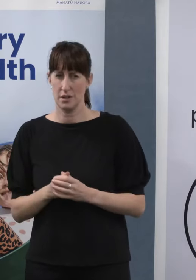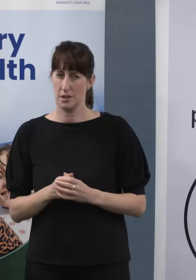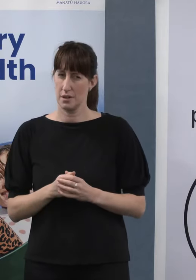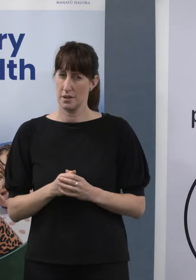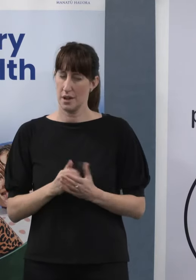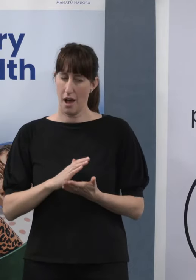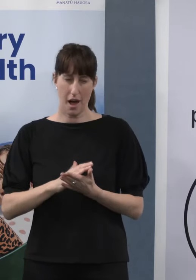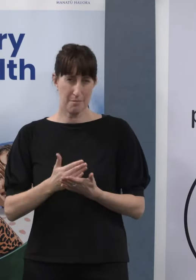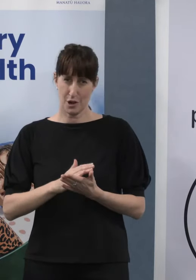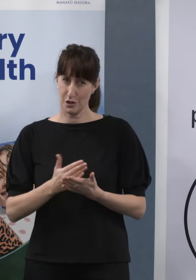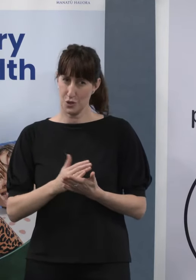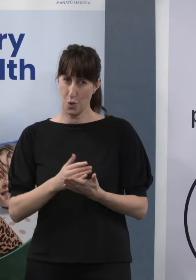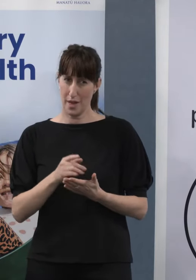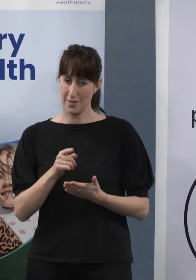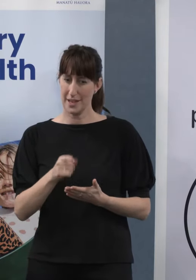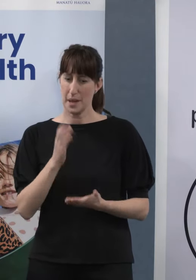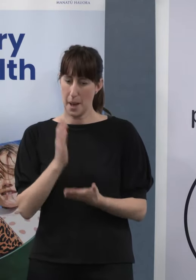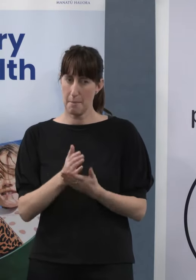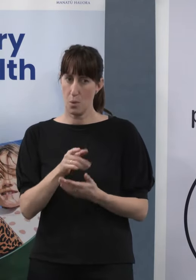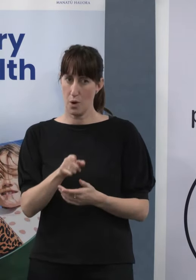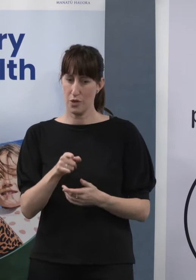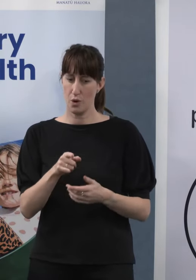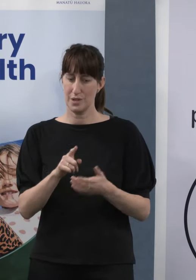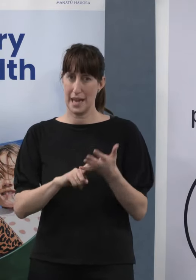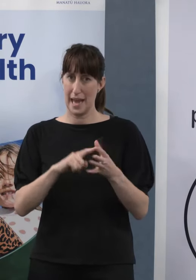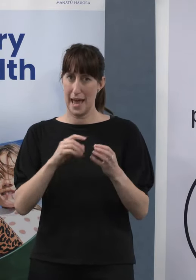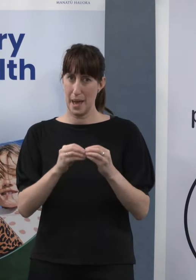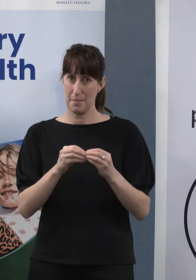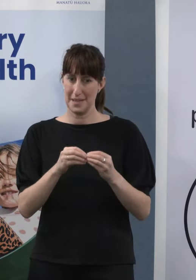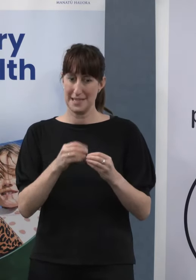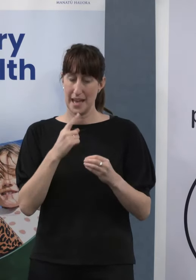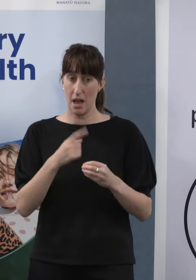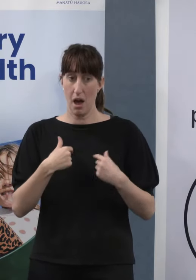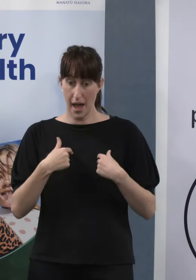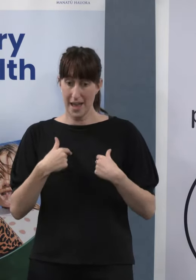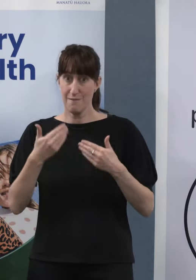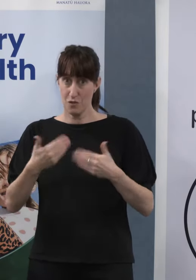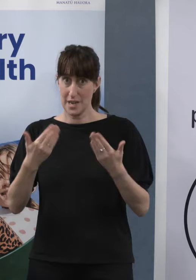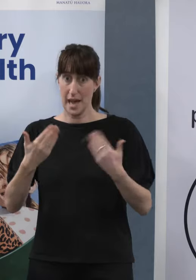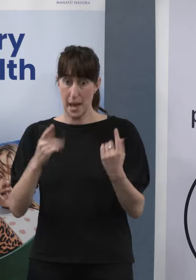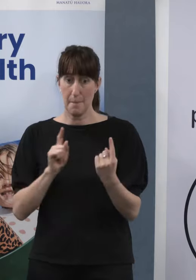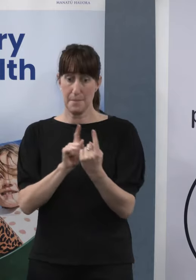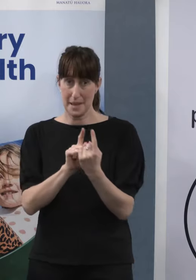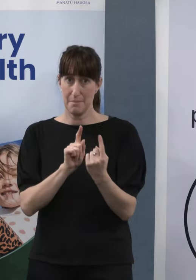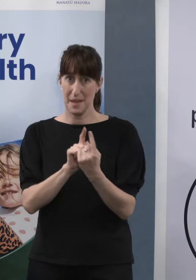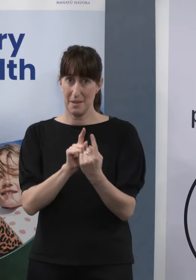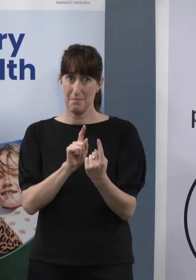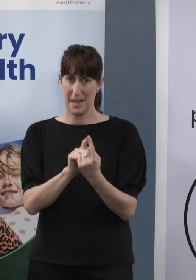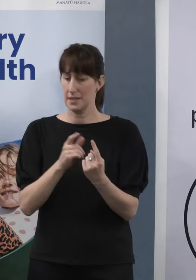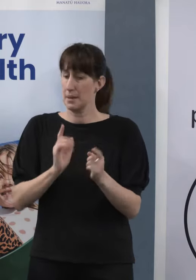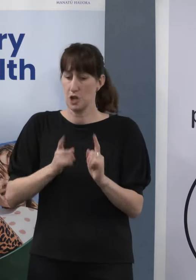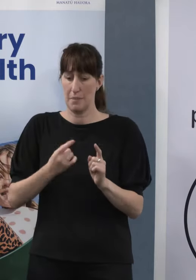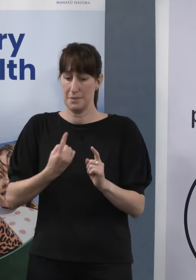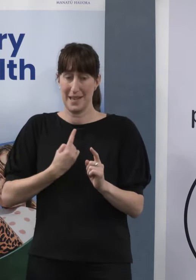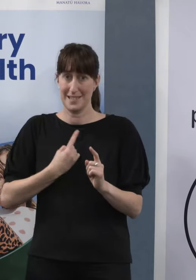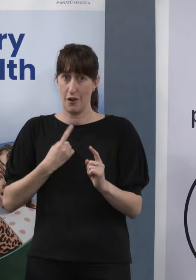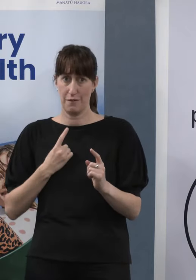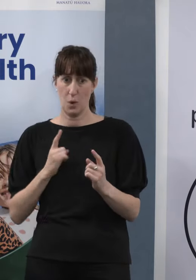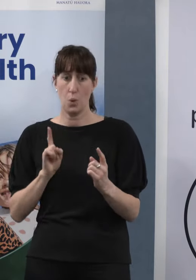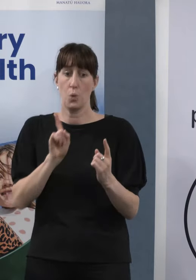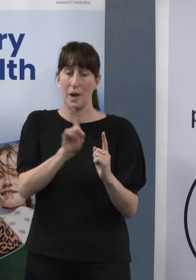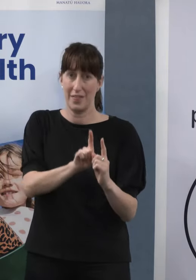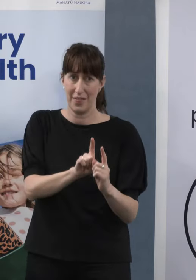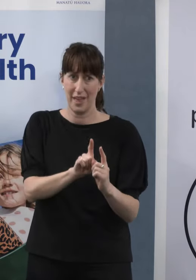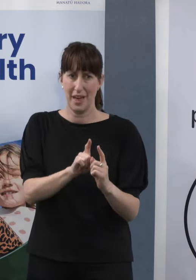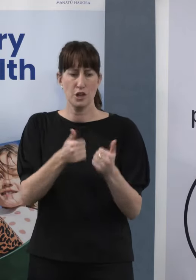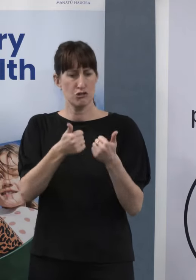they're saying actually, because we were meeting on an almost daily basis, and I myself was present in some of those meetings with the laboratories, and